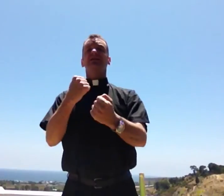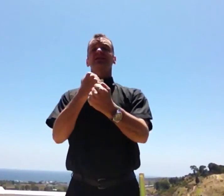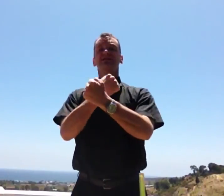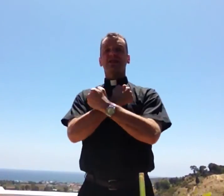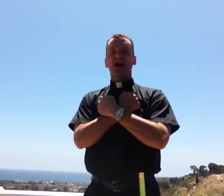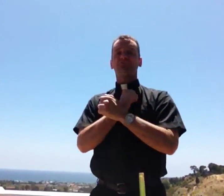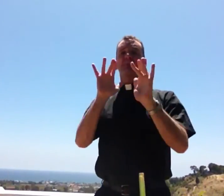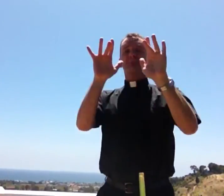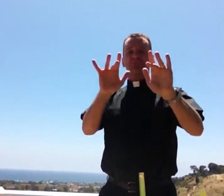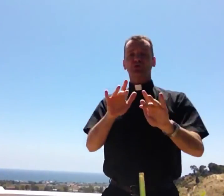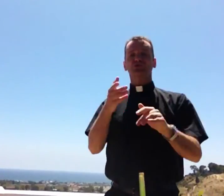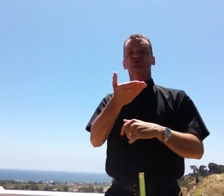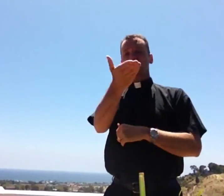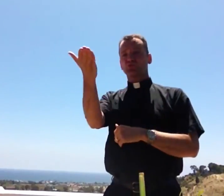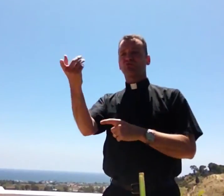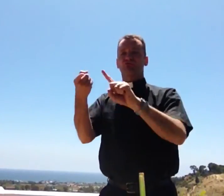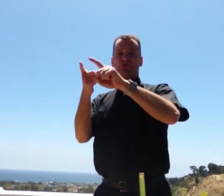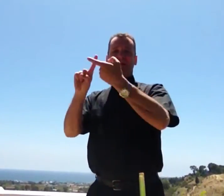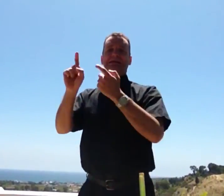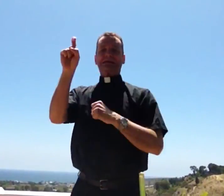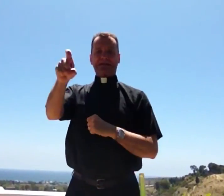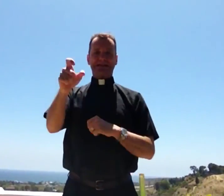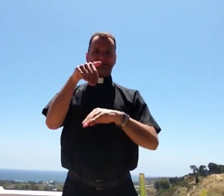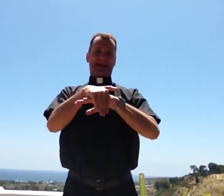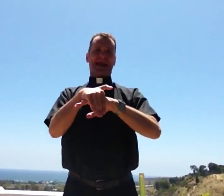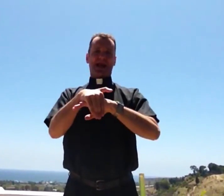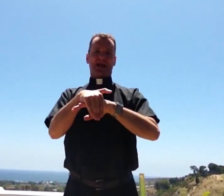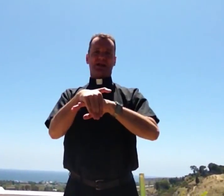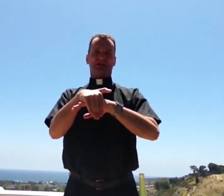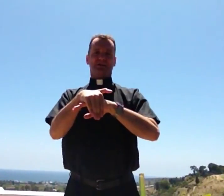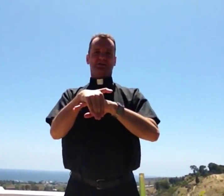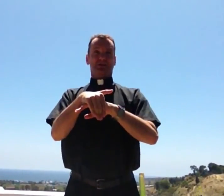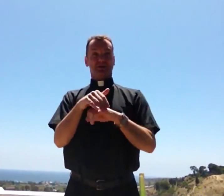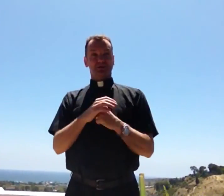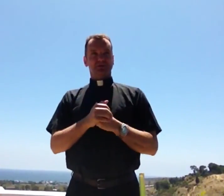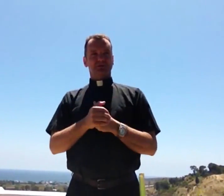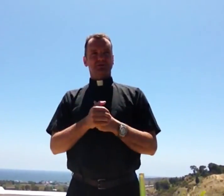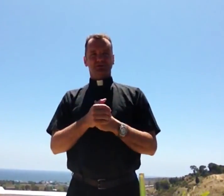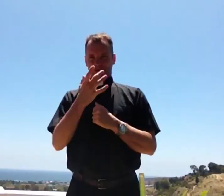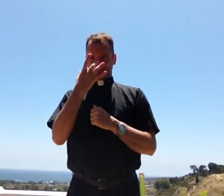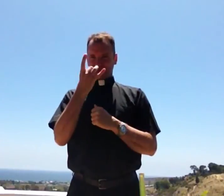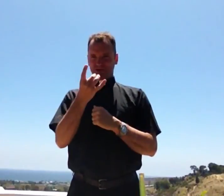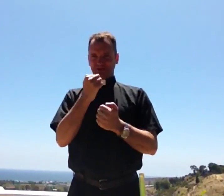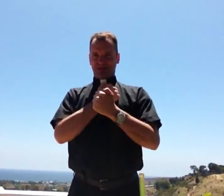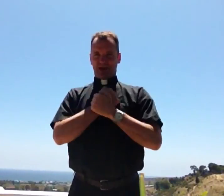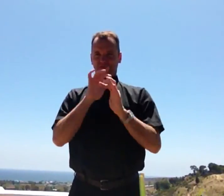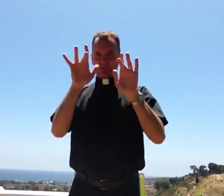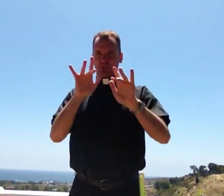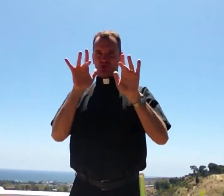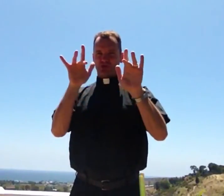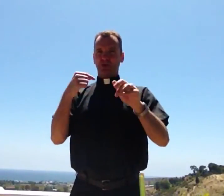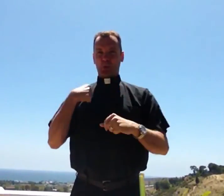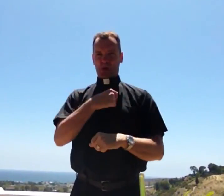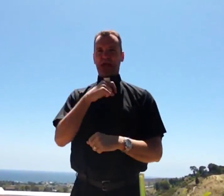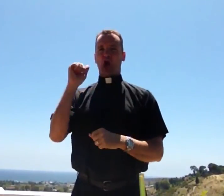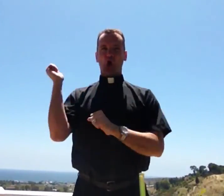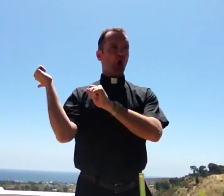me. Love and mercy, that's what you need tonight. Love and mercy, to you and your friends tonight.